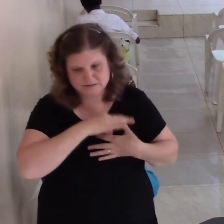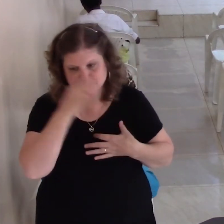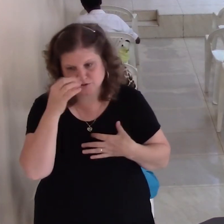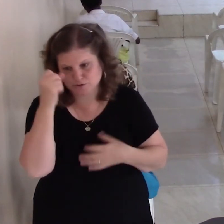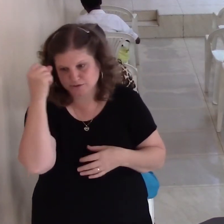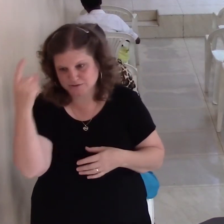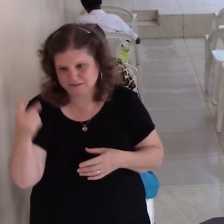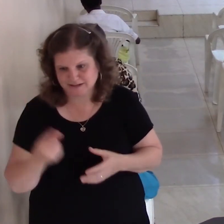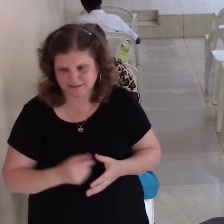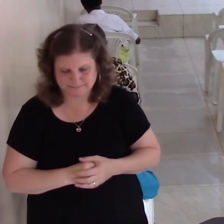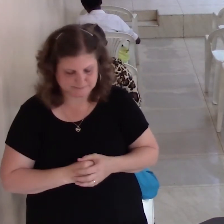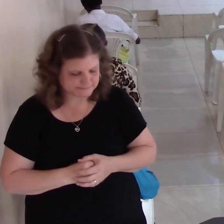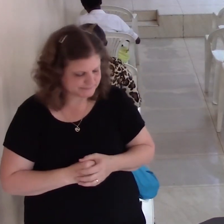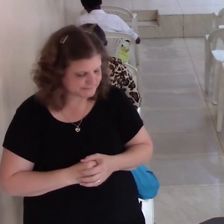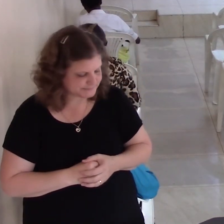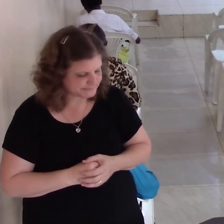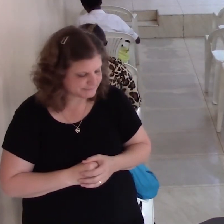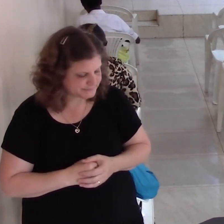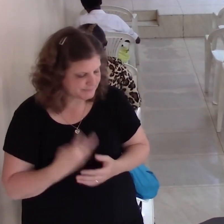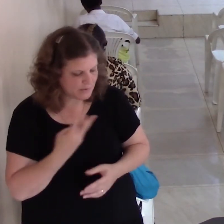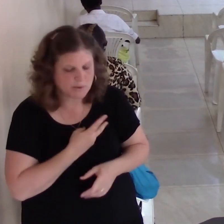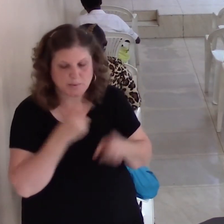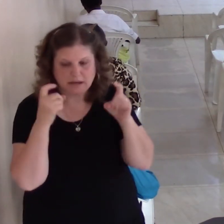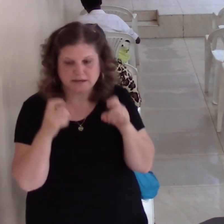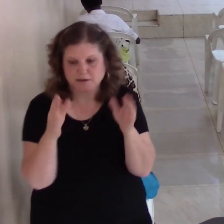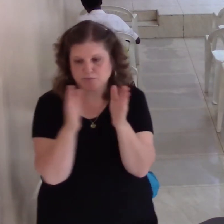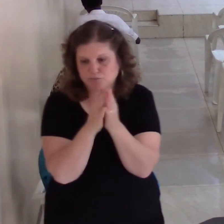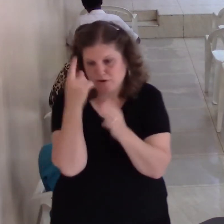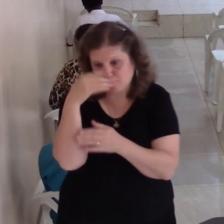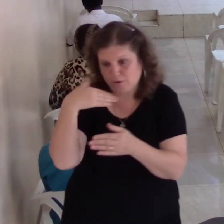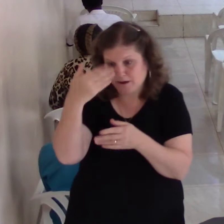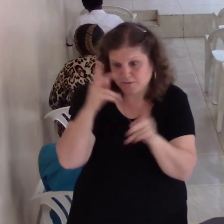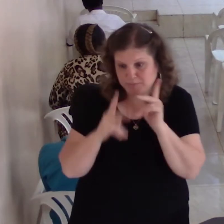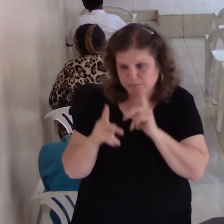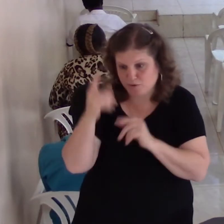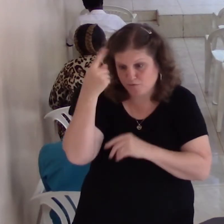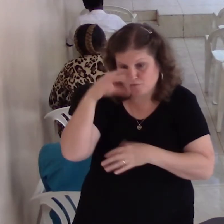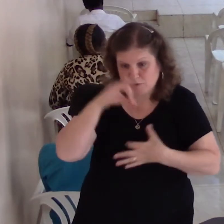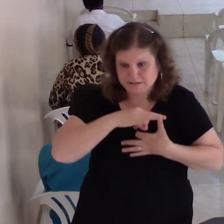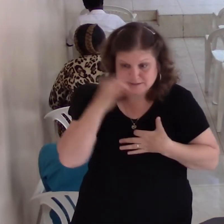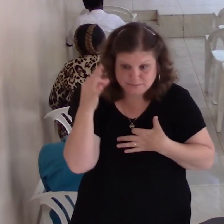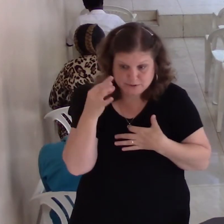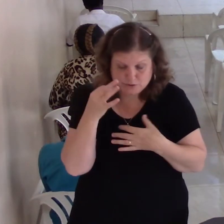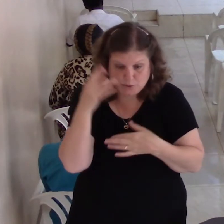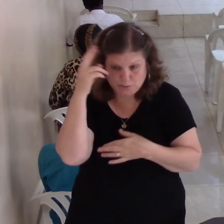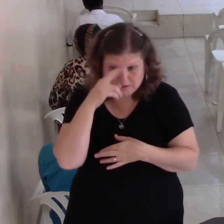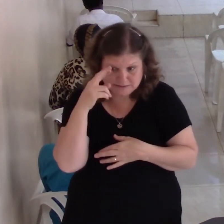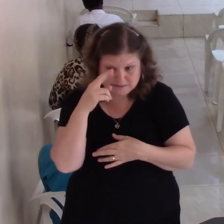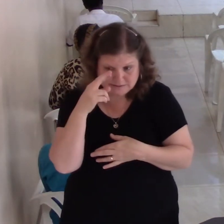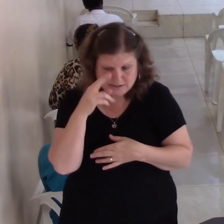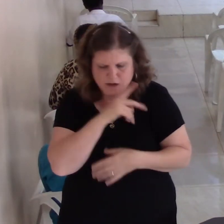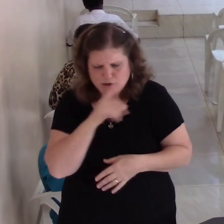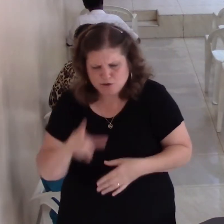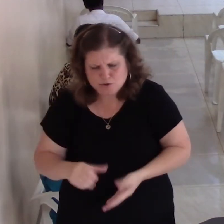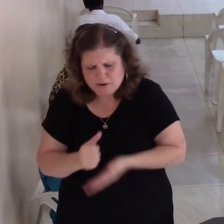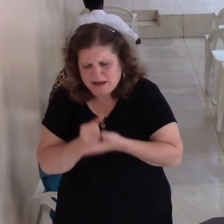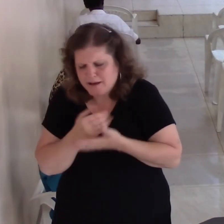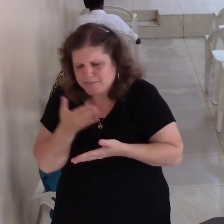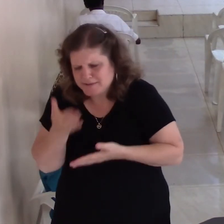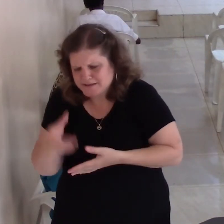We need to pray for one another for spiritual matters also. We want to help this person to walk with you. Help this person to